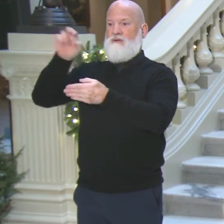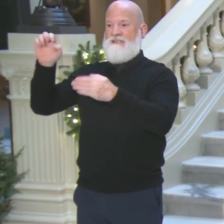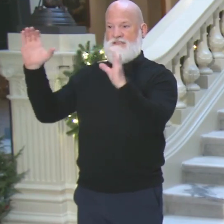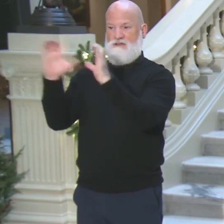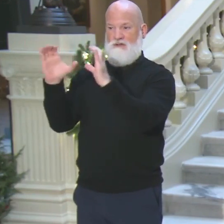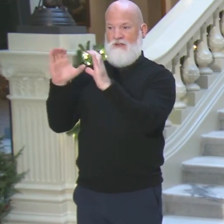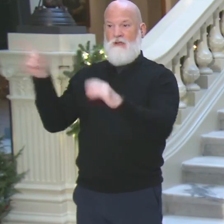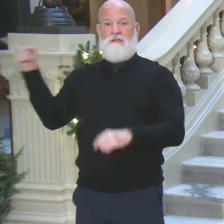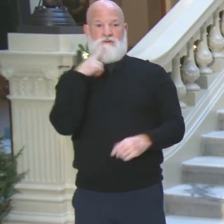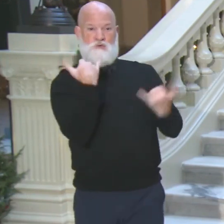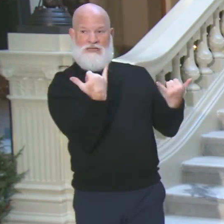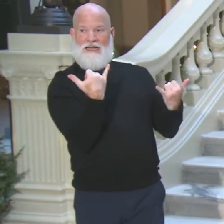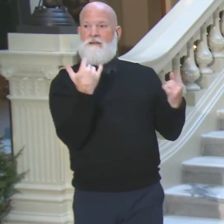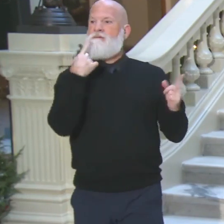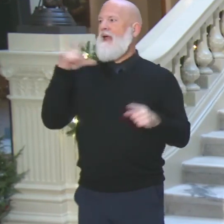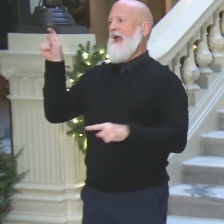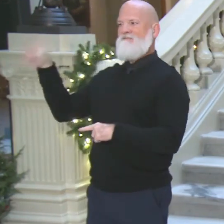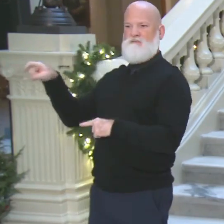have to be today.